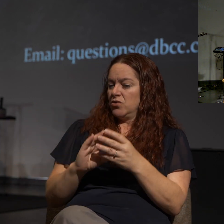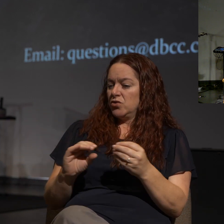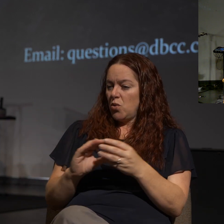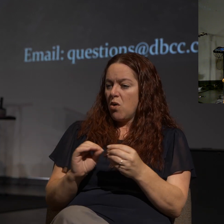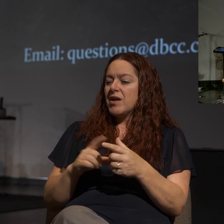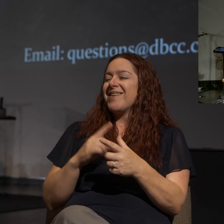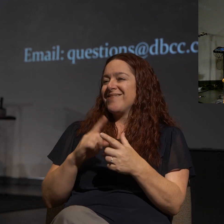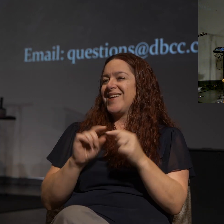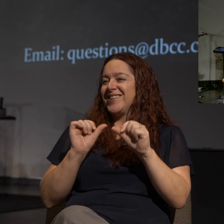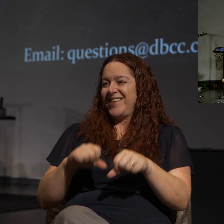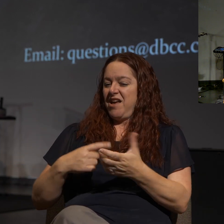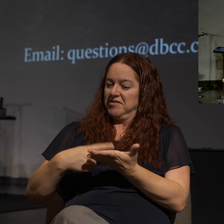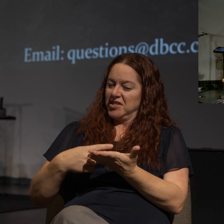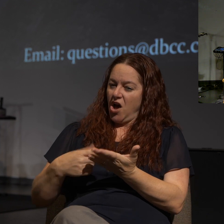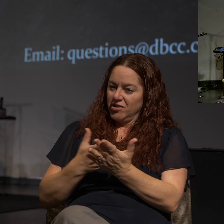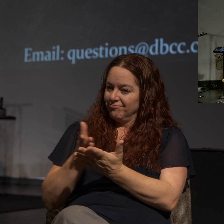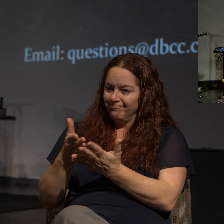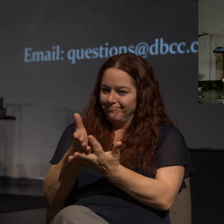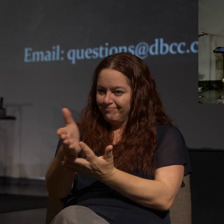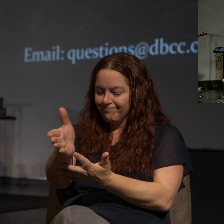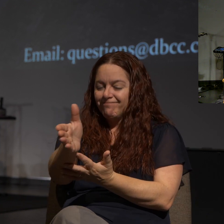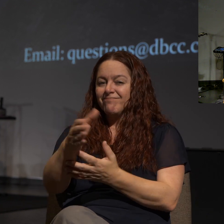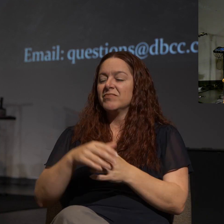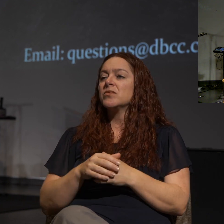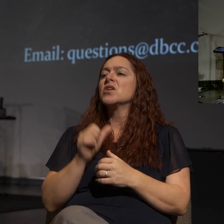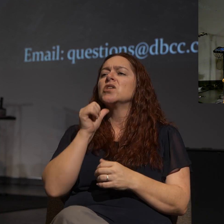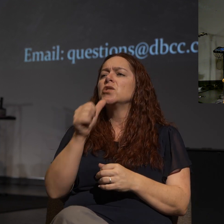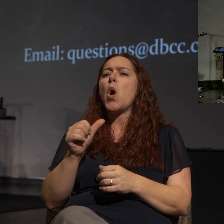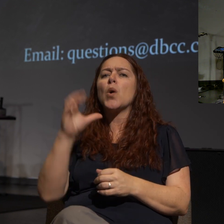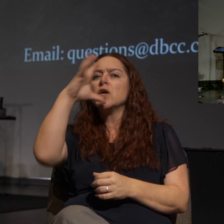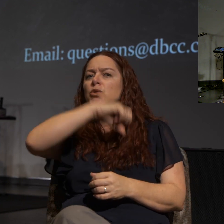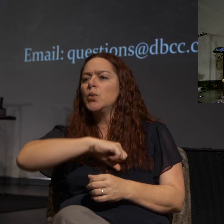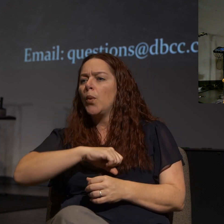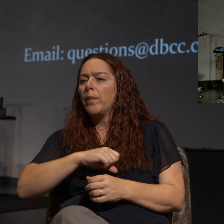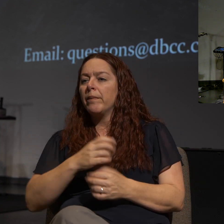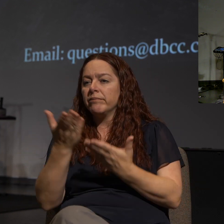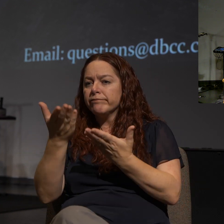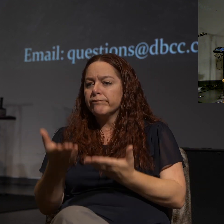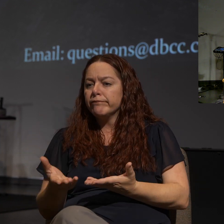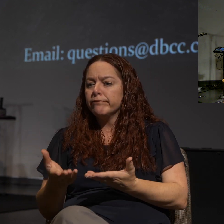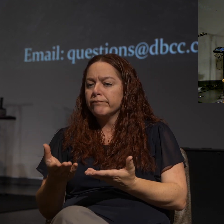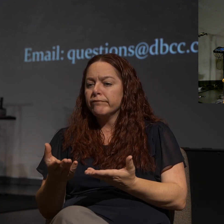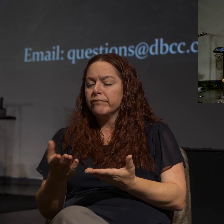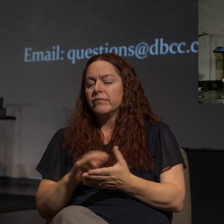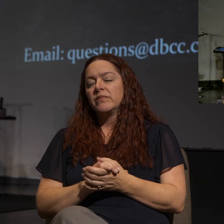talk them through that, instead of just assuming something about them from a distance.